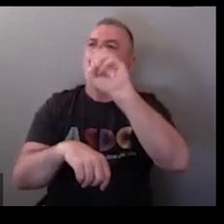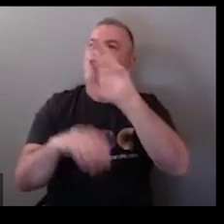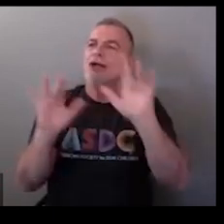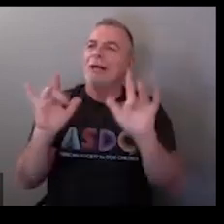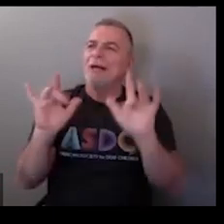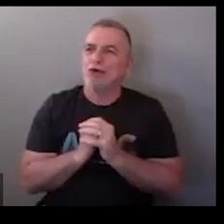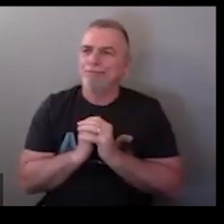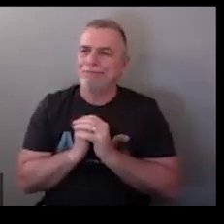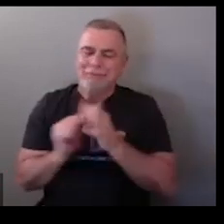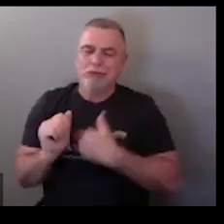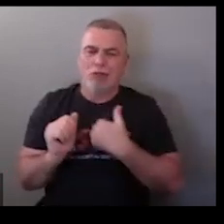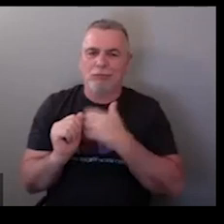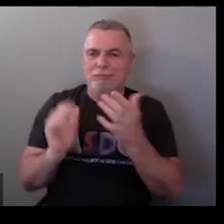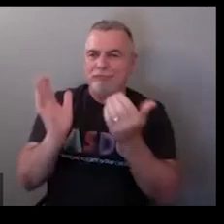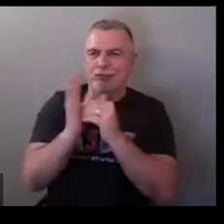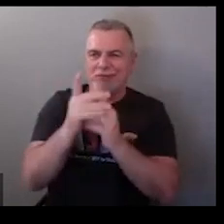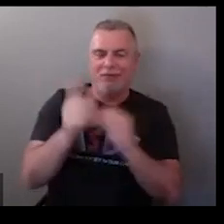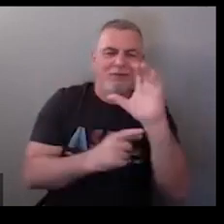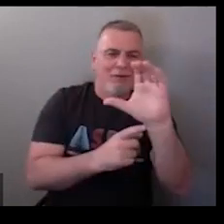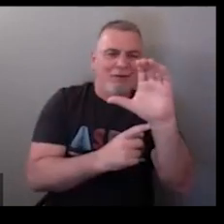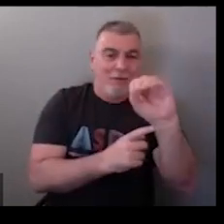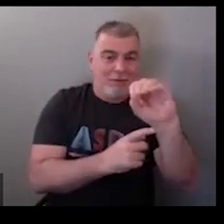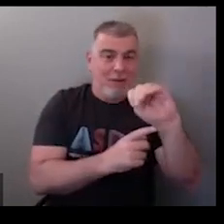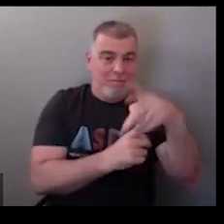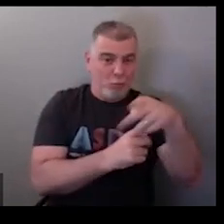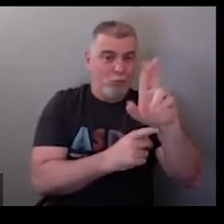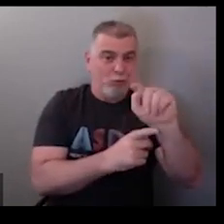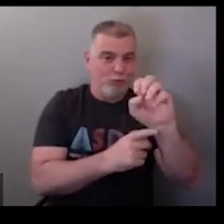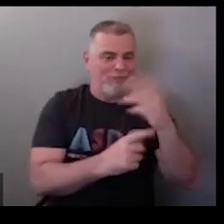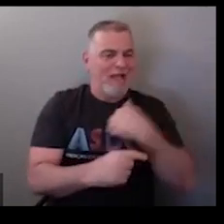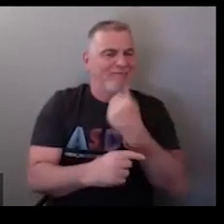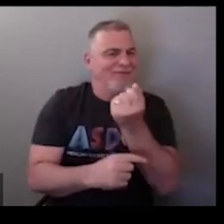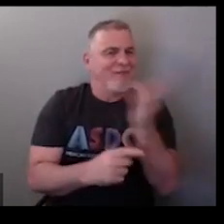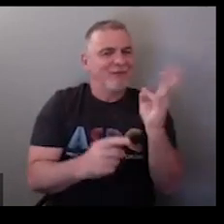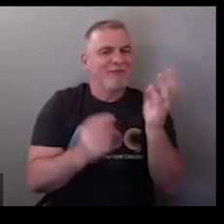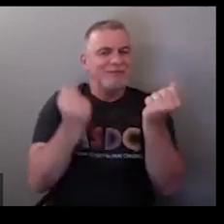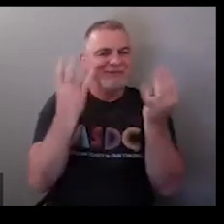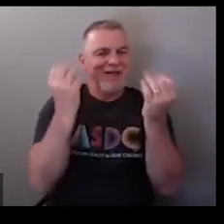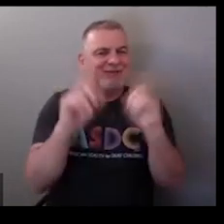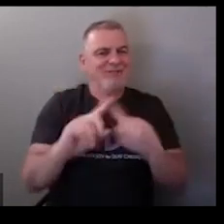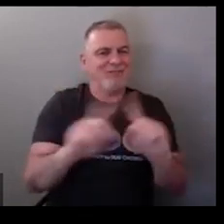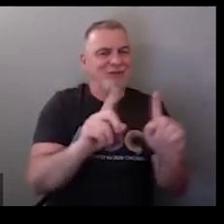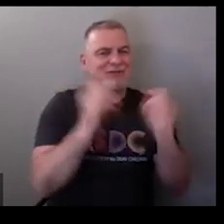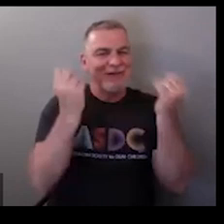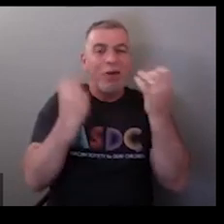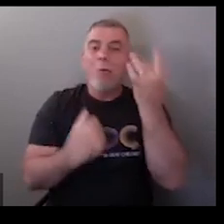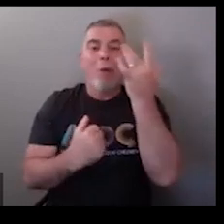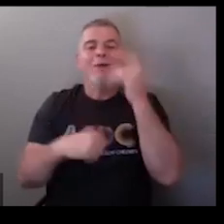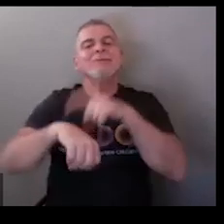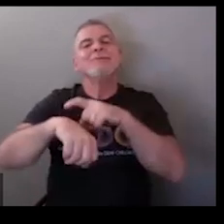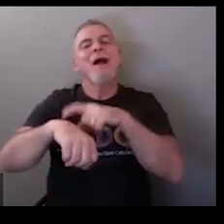oh for computer okay sorry repeating for the interpreter computer there's several signs for computer